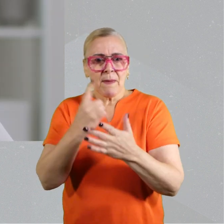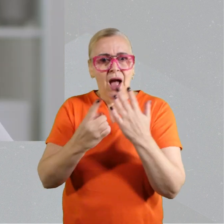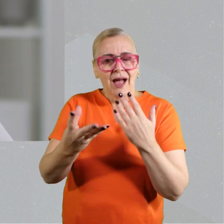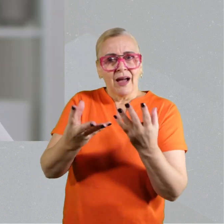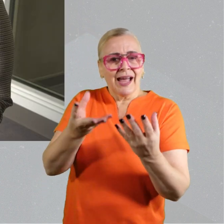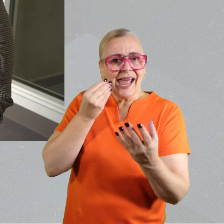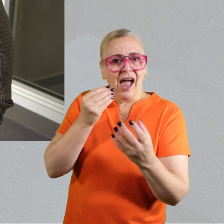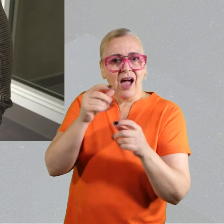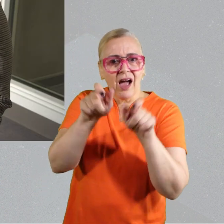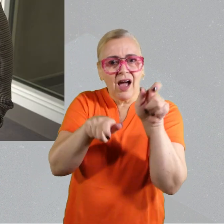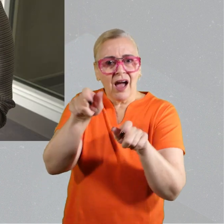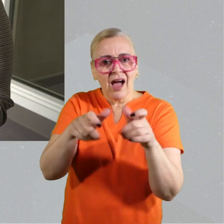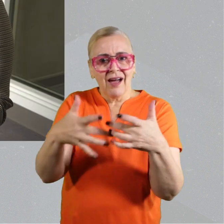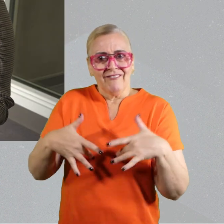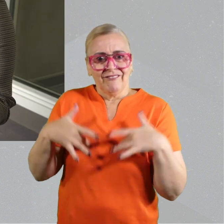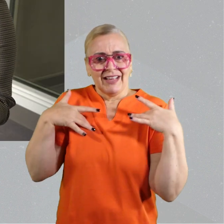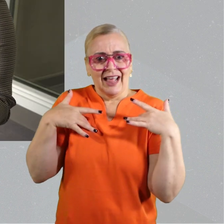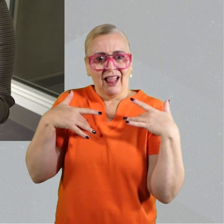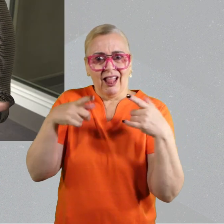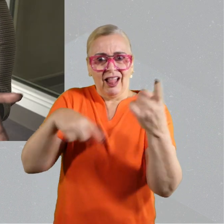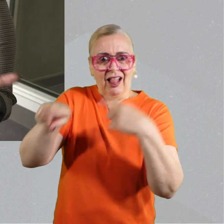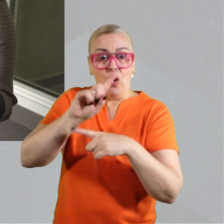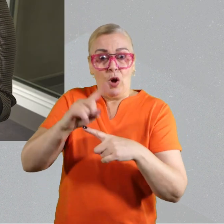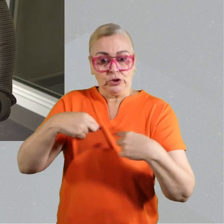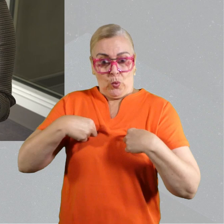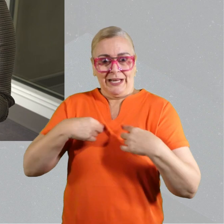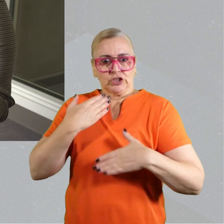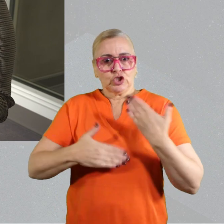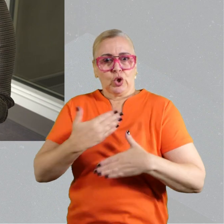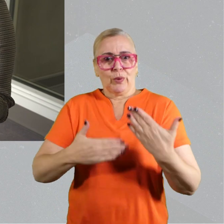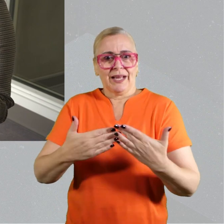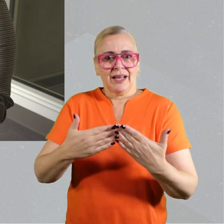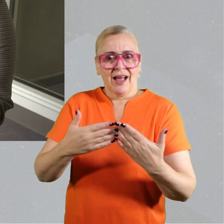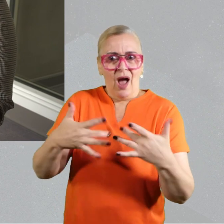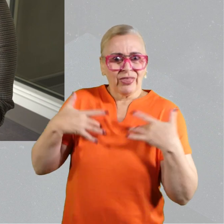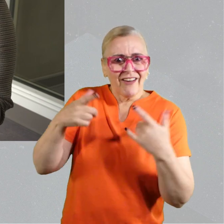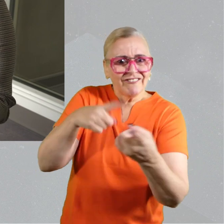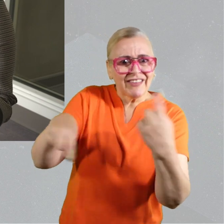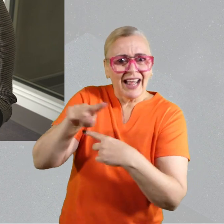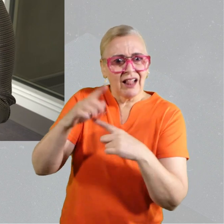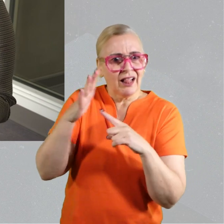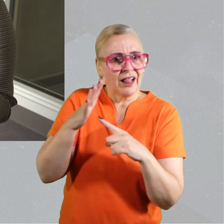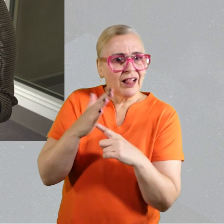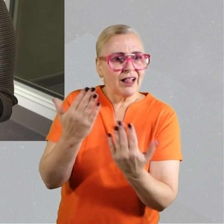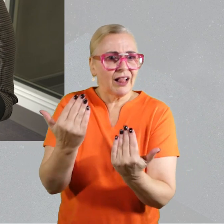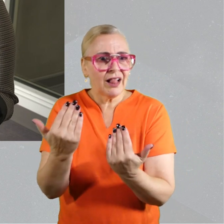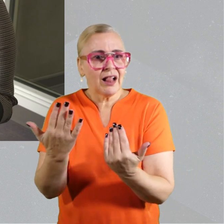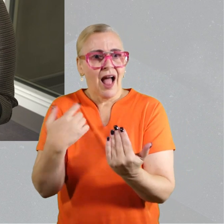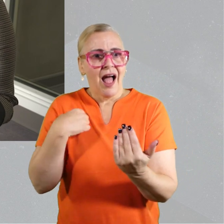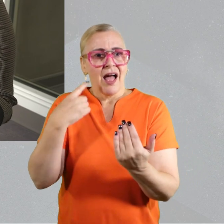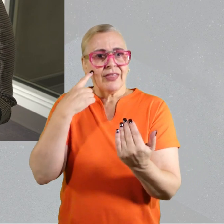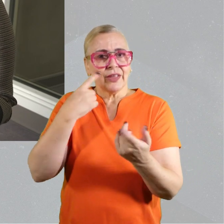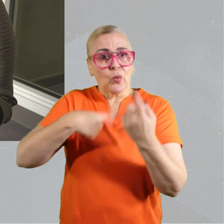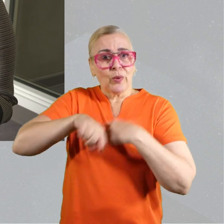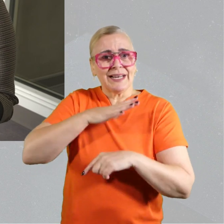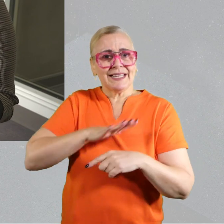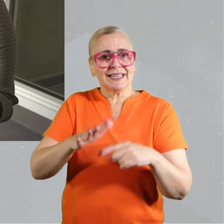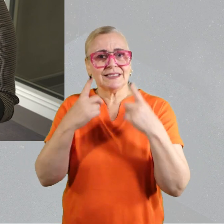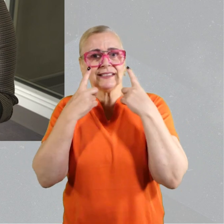matters to them and how we should conduct our research, whether that's design, whether that's prioritization. It's about